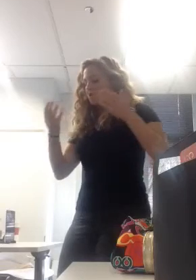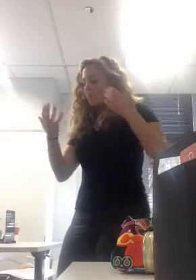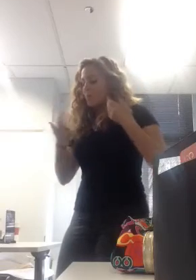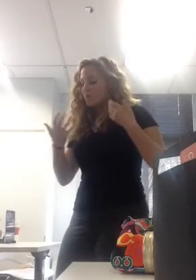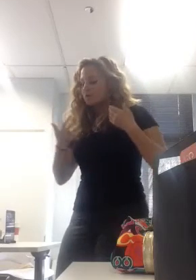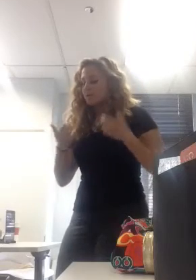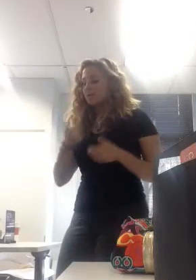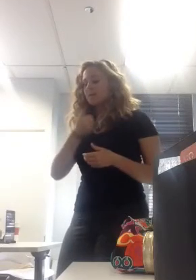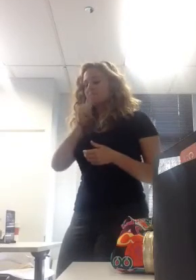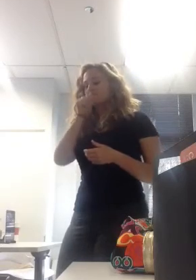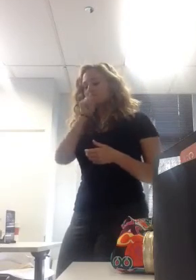public control